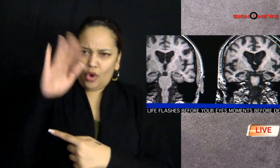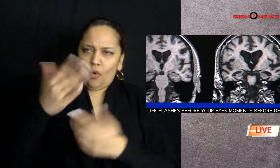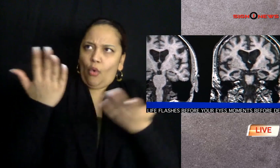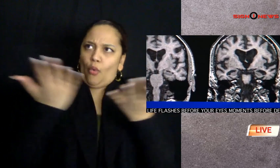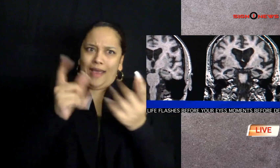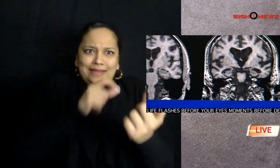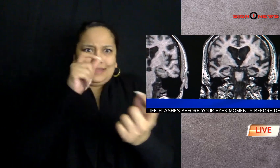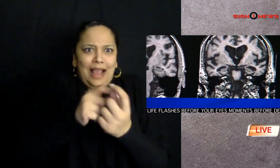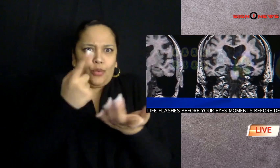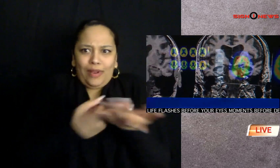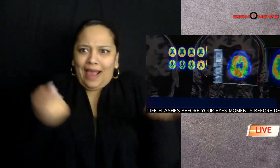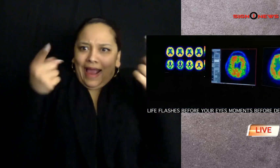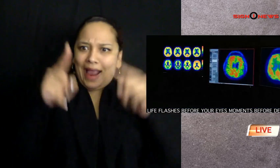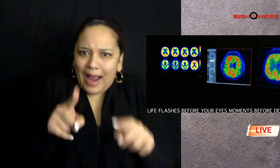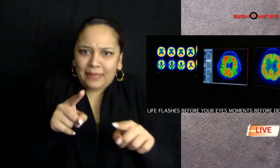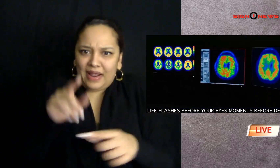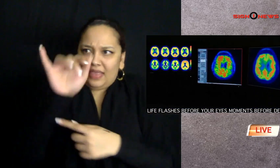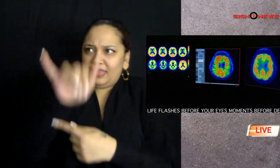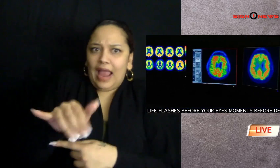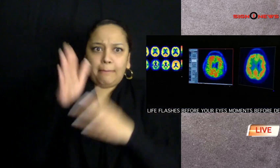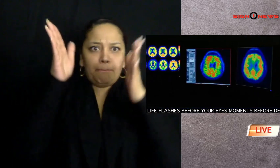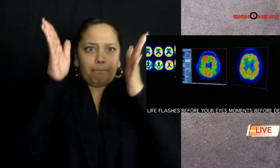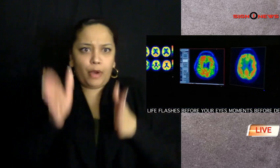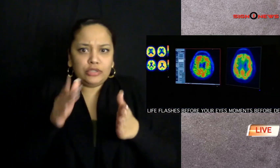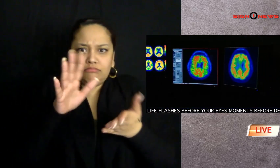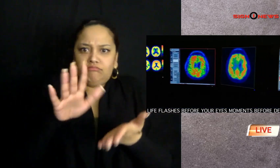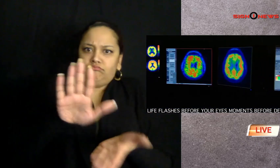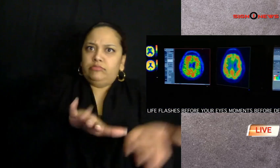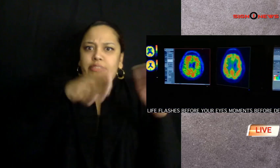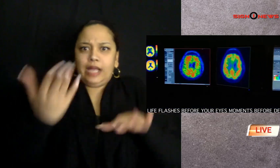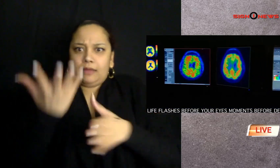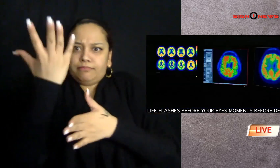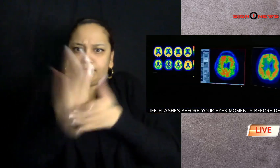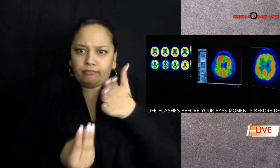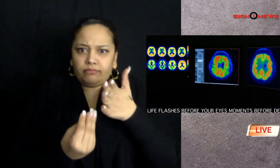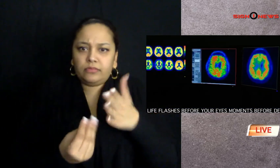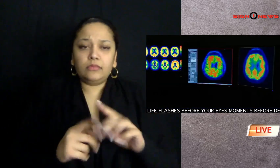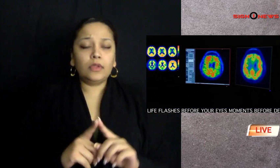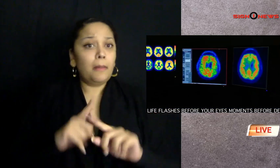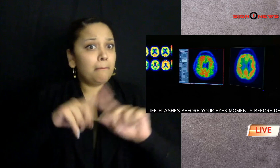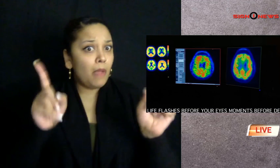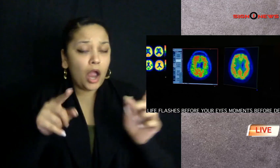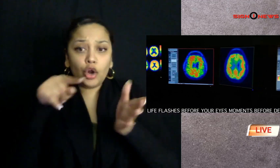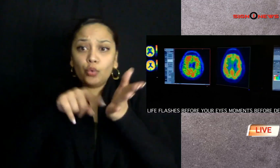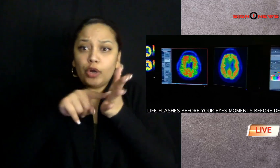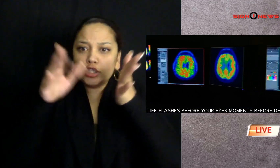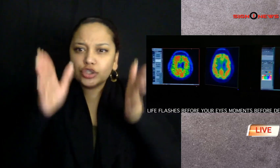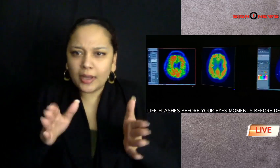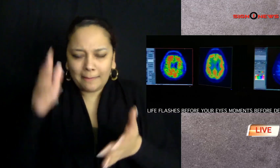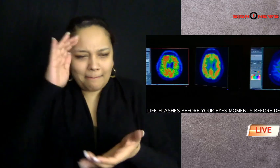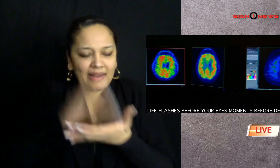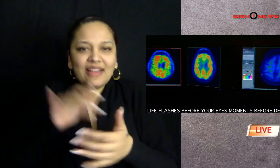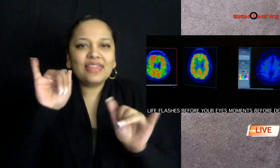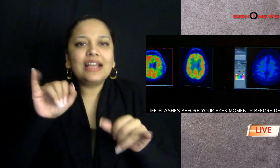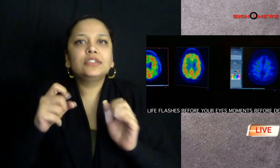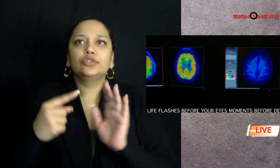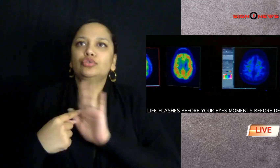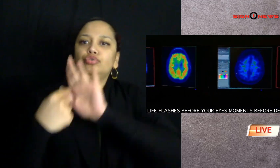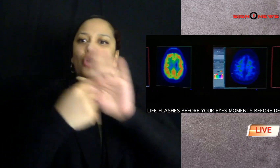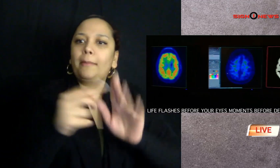it's impossible to know exactly what was really happening when that patient died